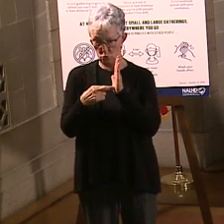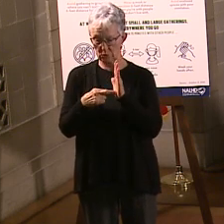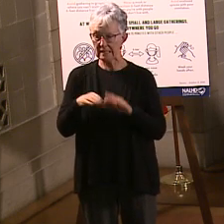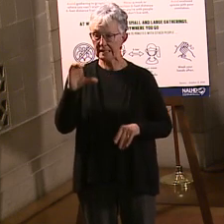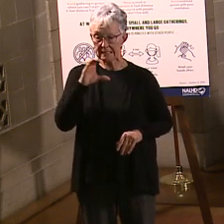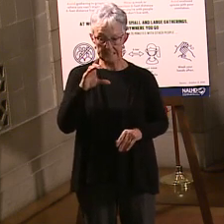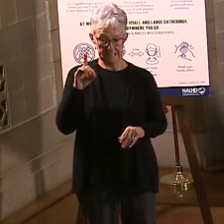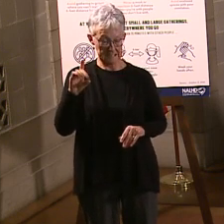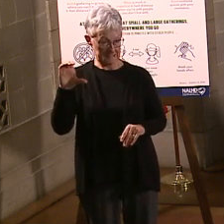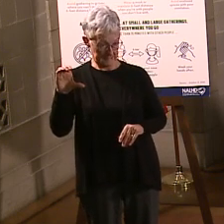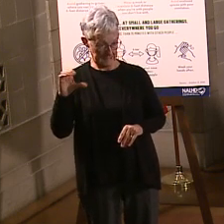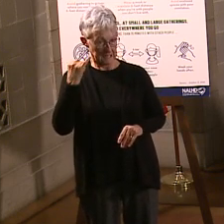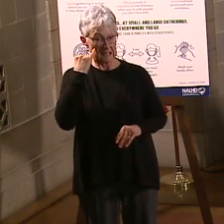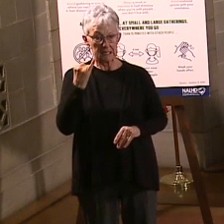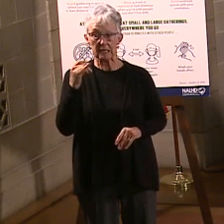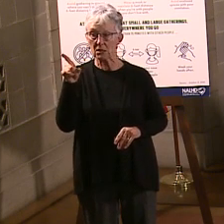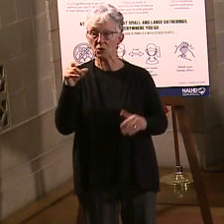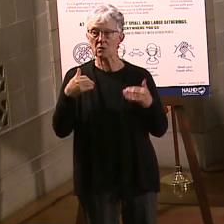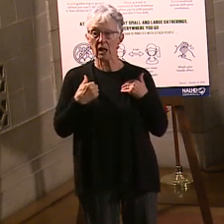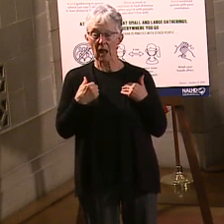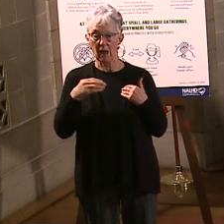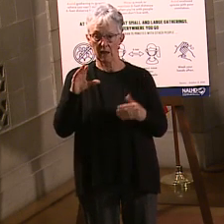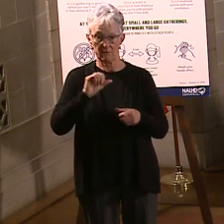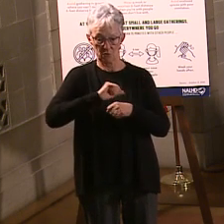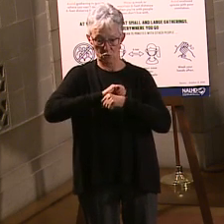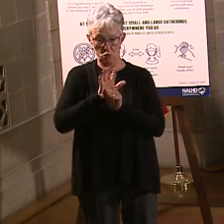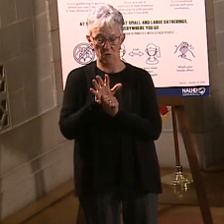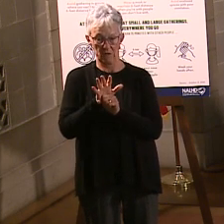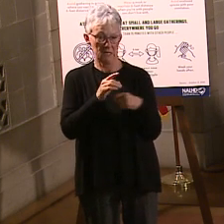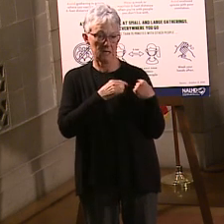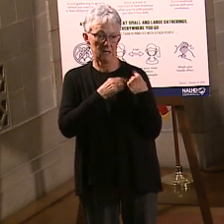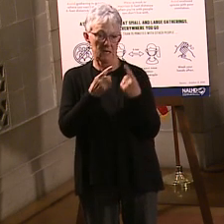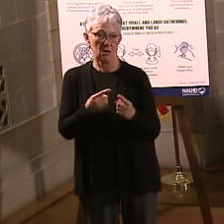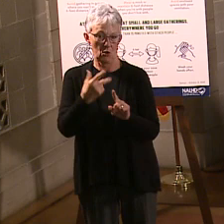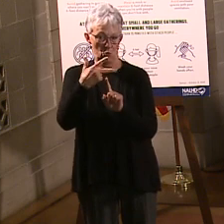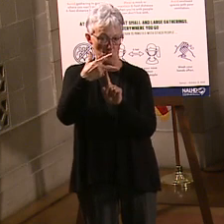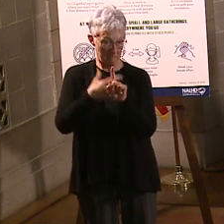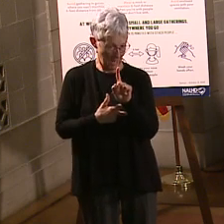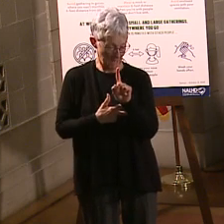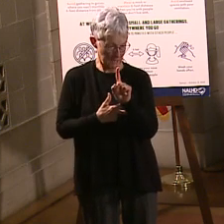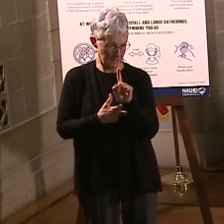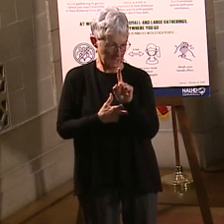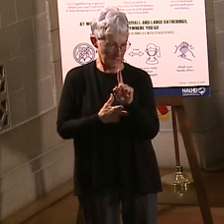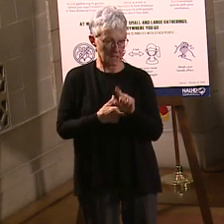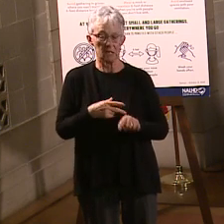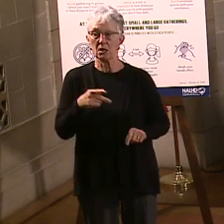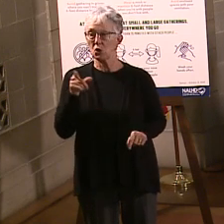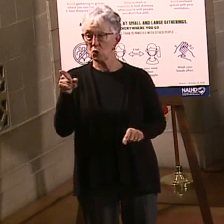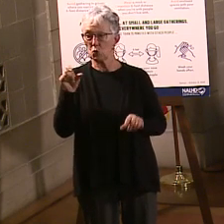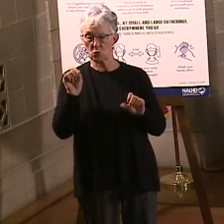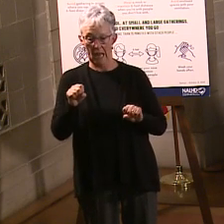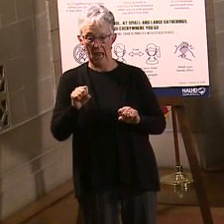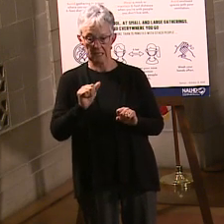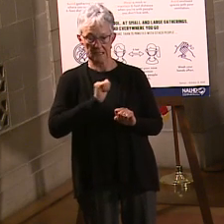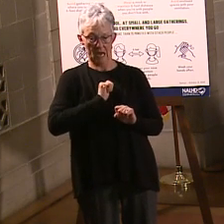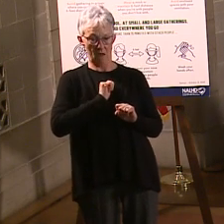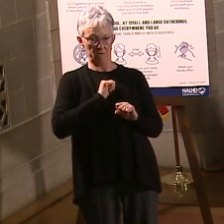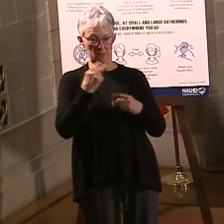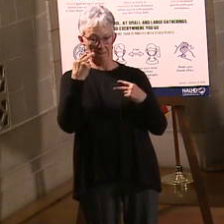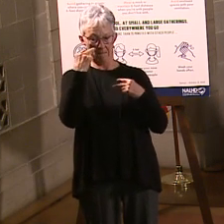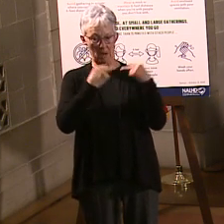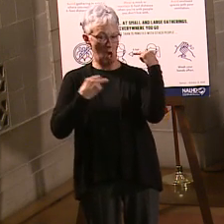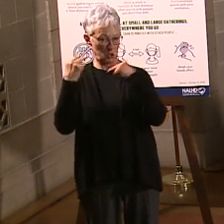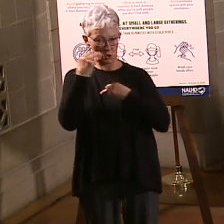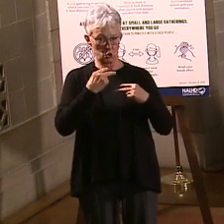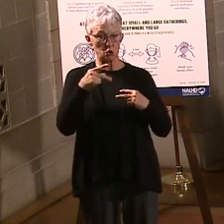is that if you've had coronavirus in the last three months, that if you've had that close contact, you can self monitor, which means you can go out. You don't have to